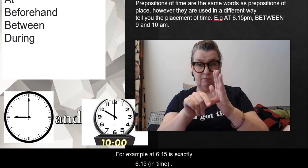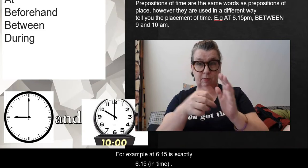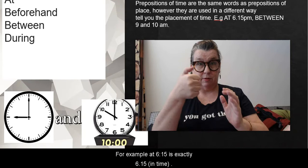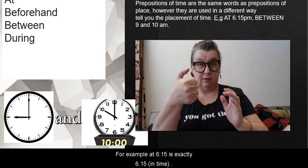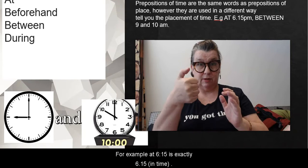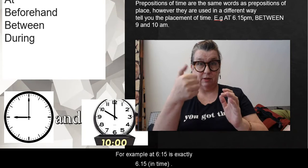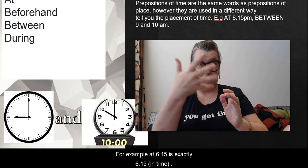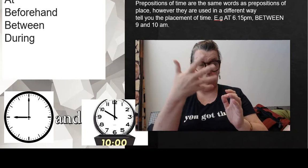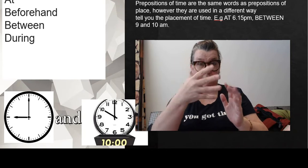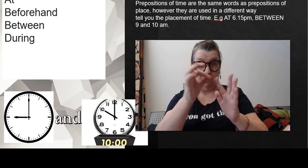at 6.15.